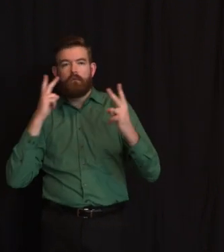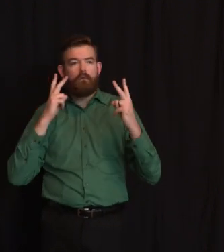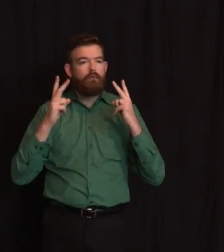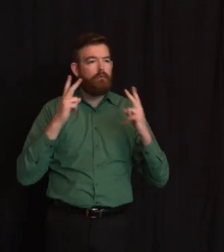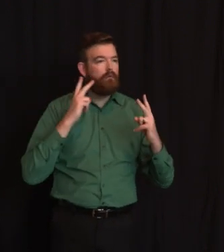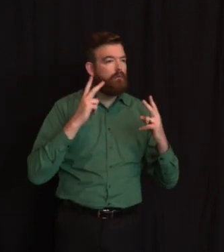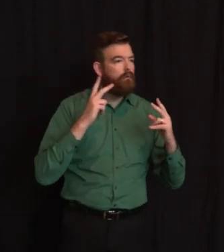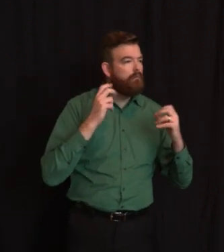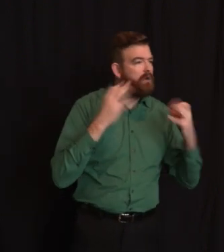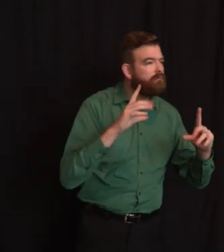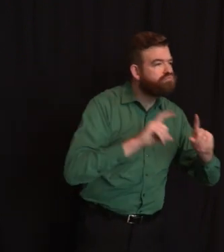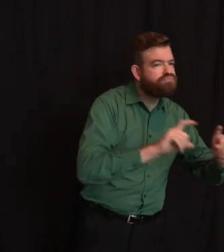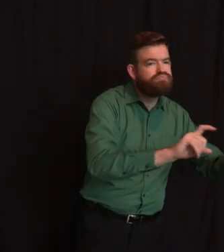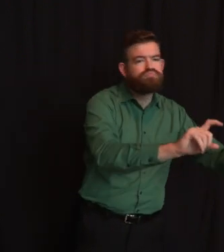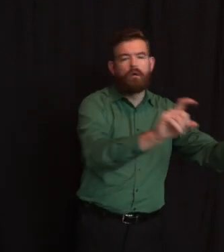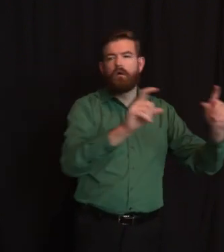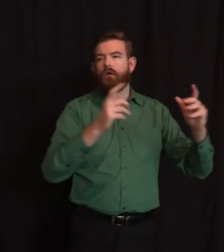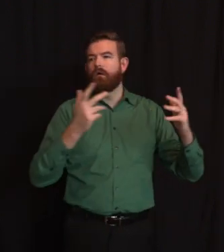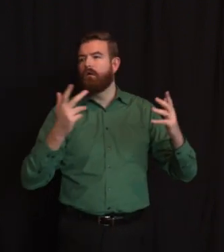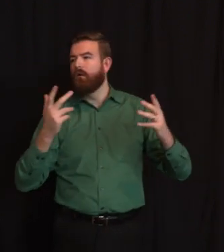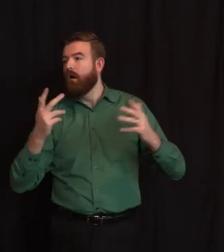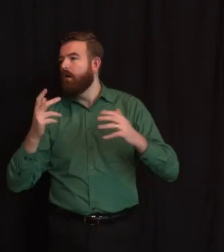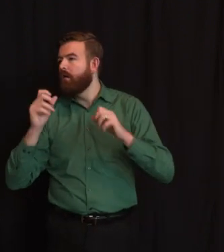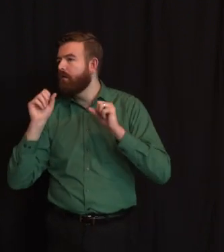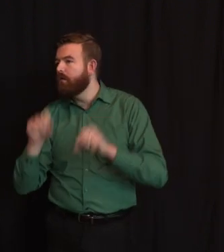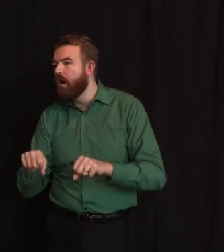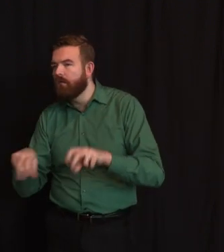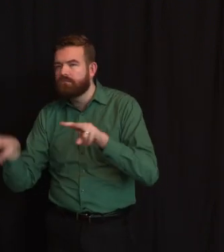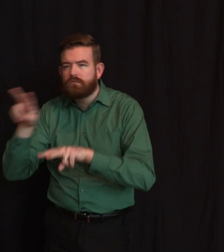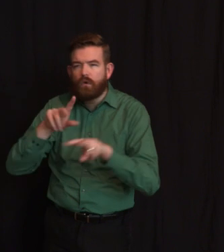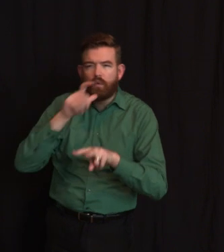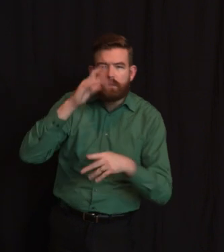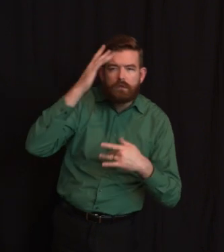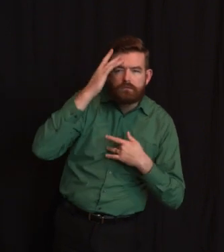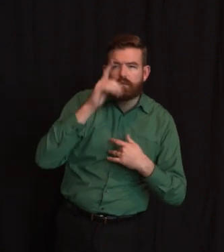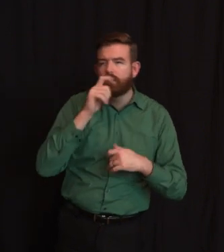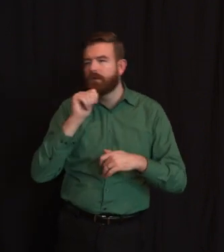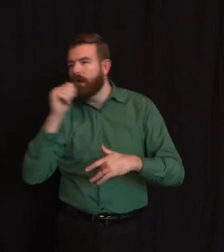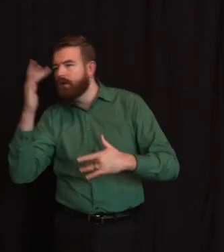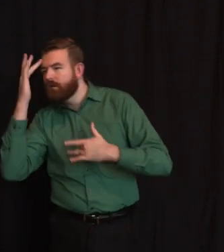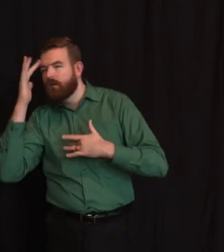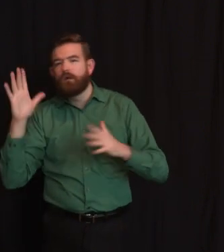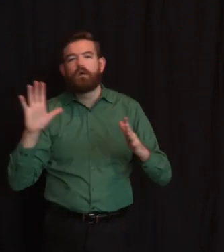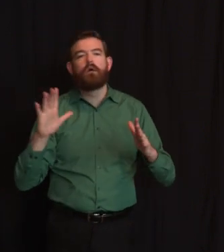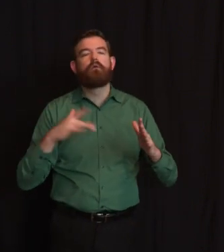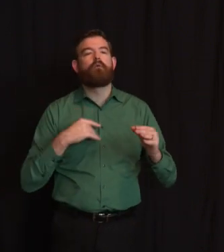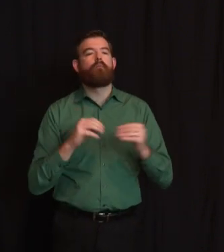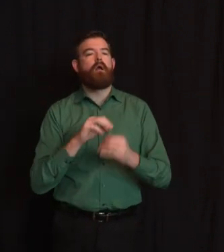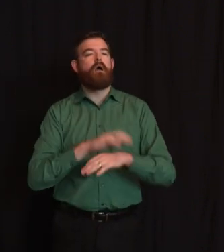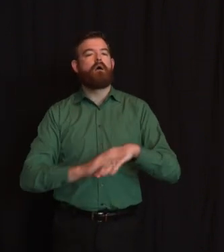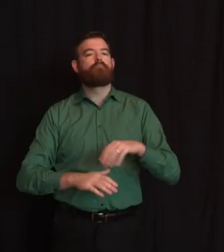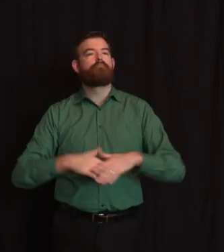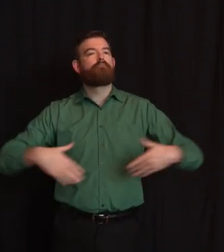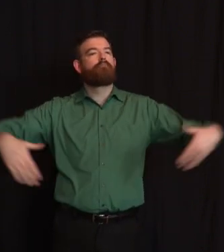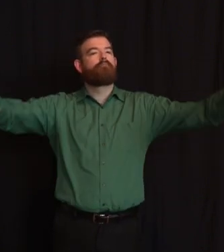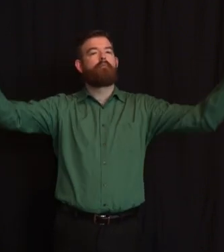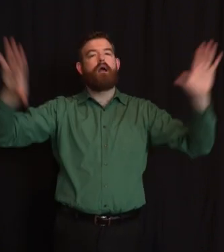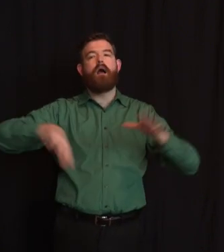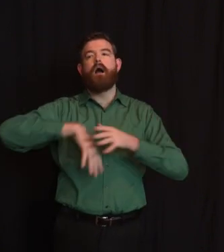on a light. And so just to say that on testing, 12,000 in those two sites alone. I'm not sure there are two sites in the country combined that have done